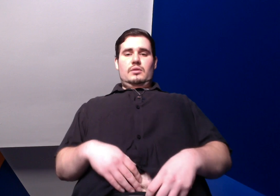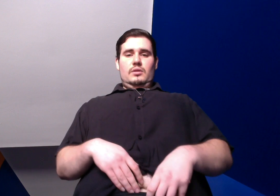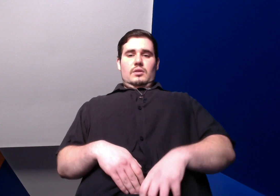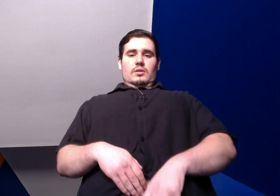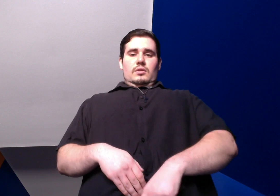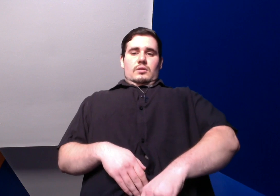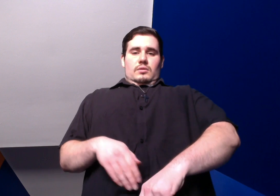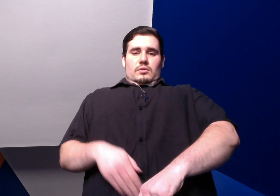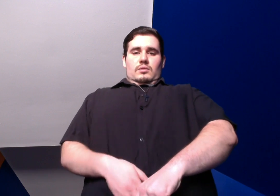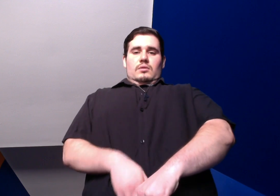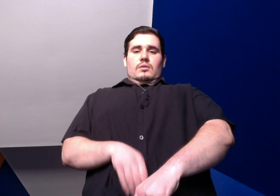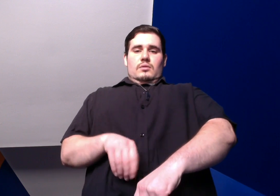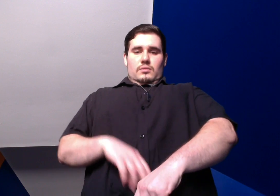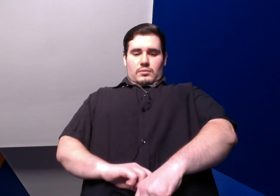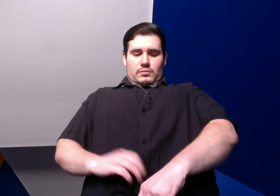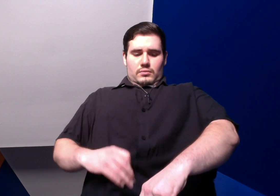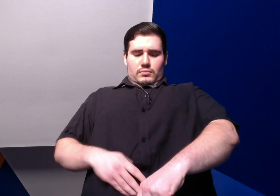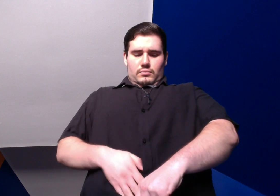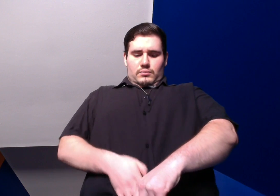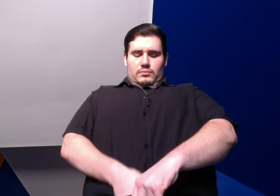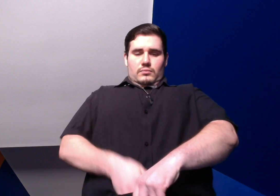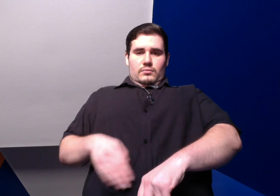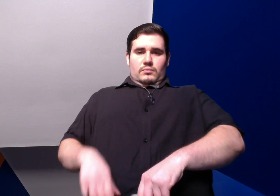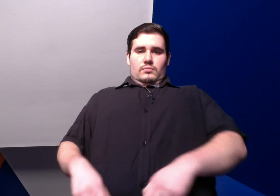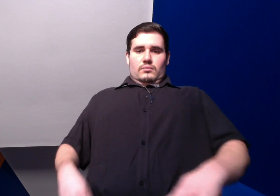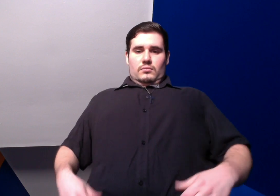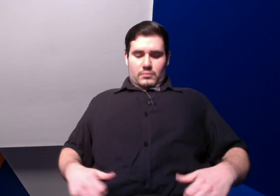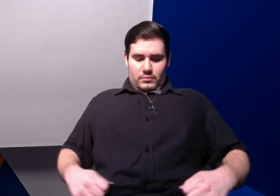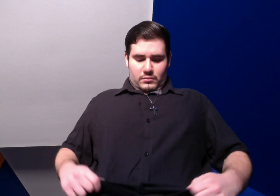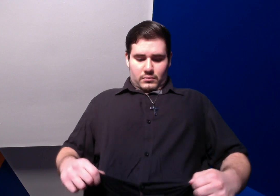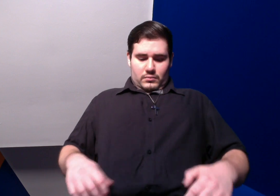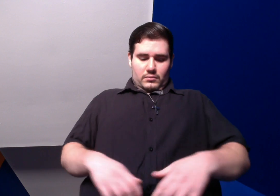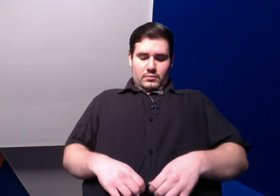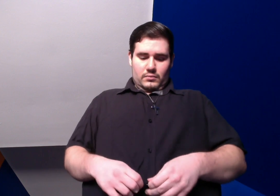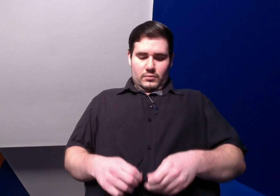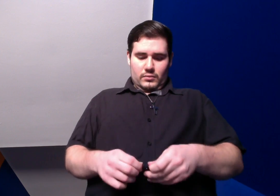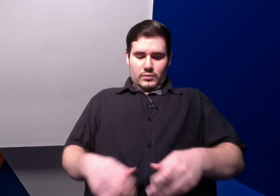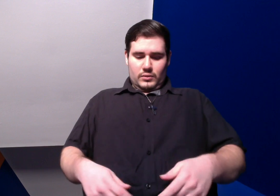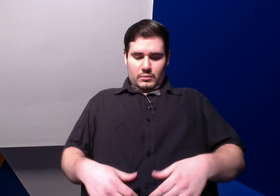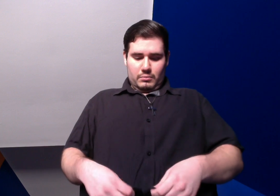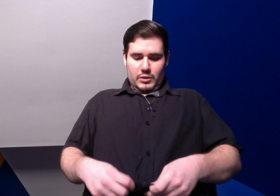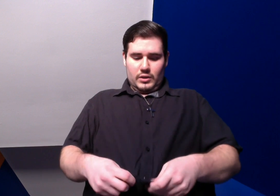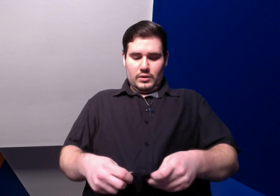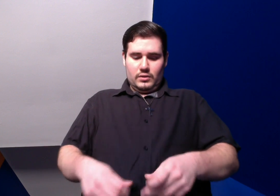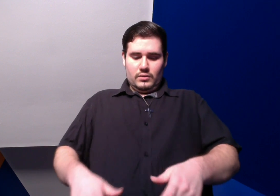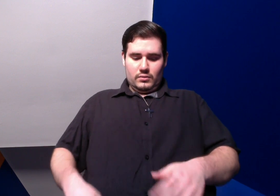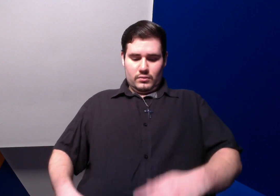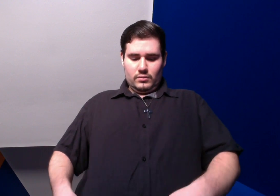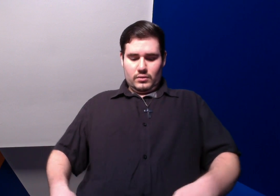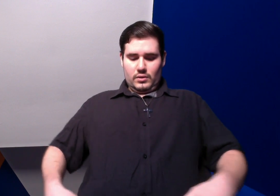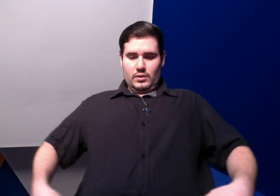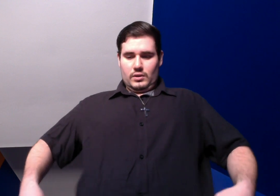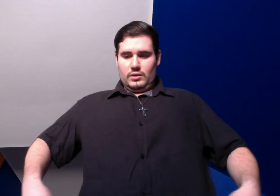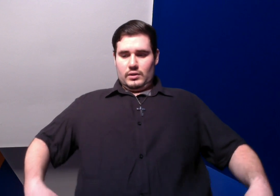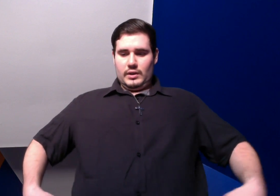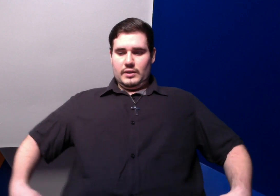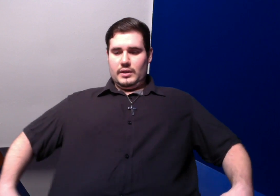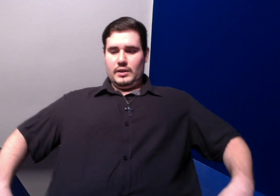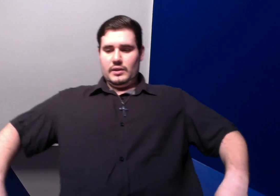make it less tight as